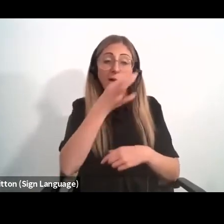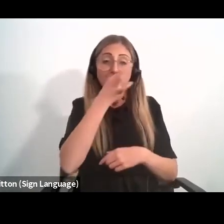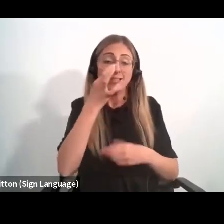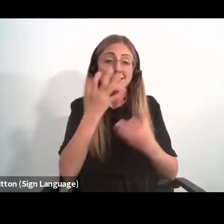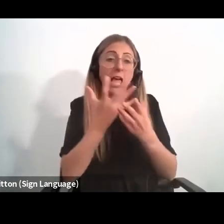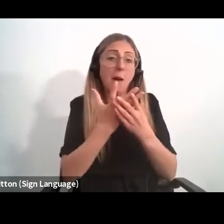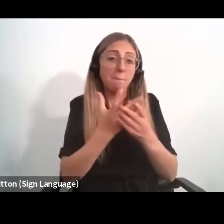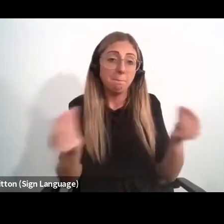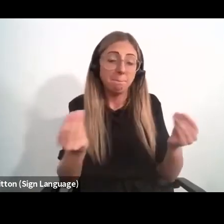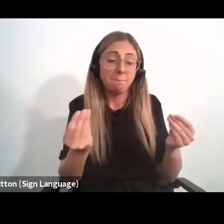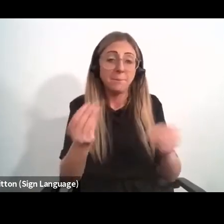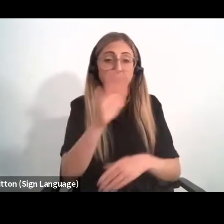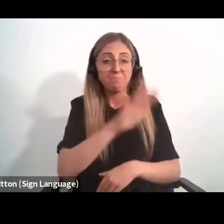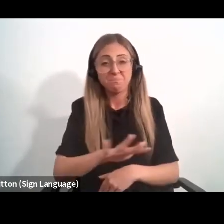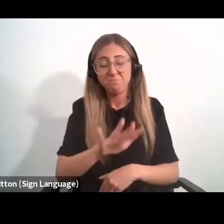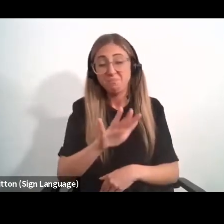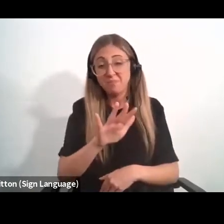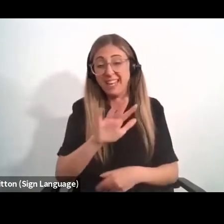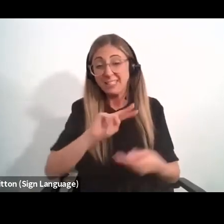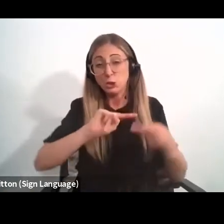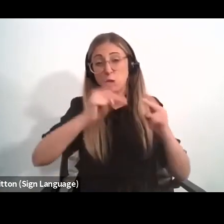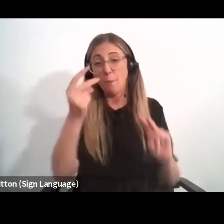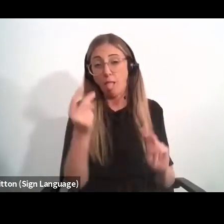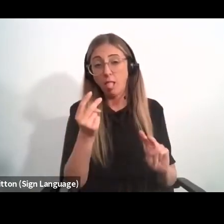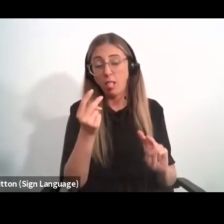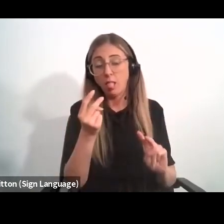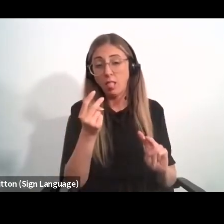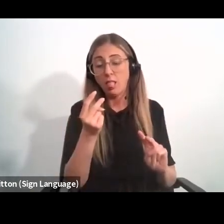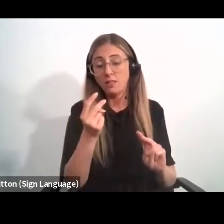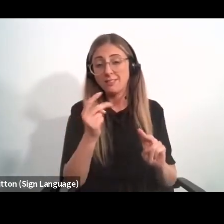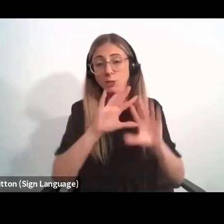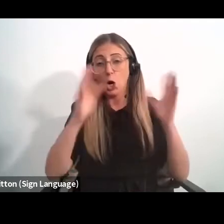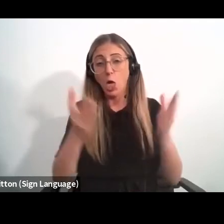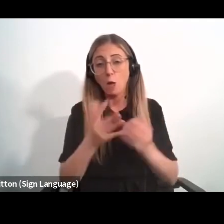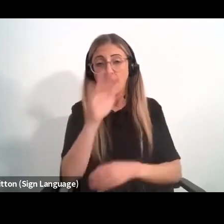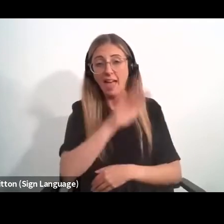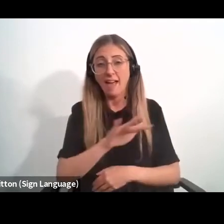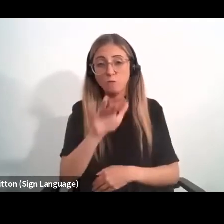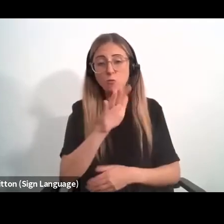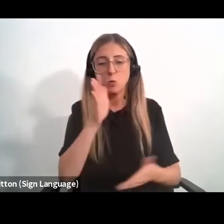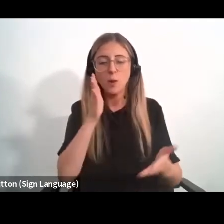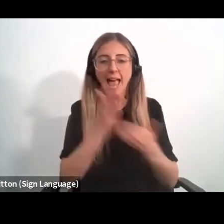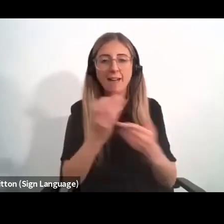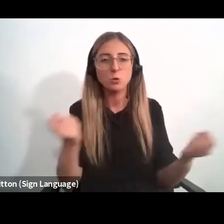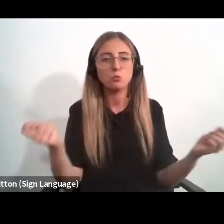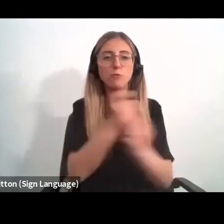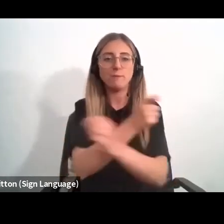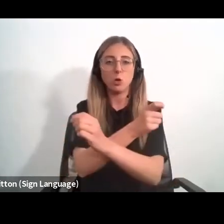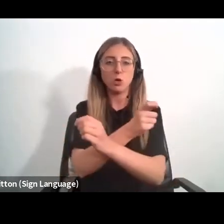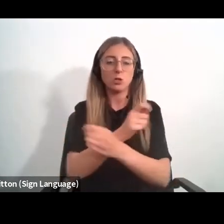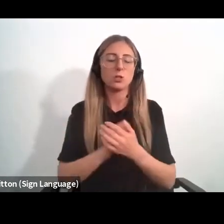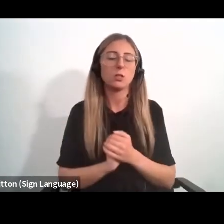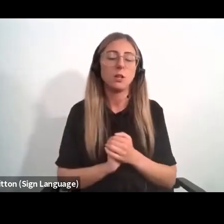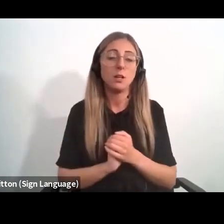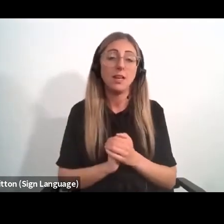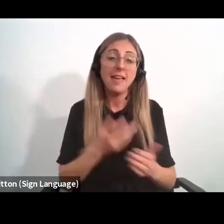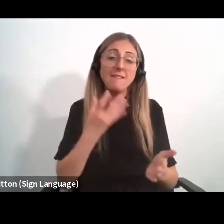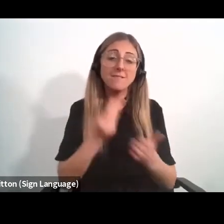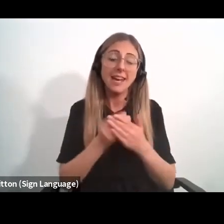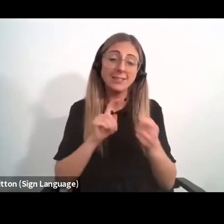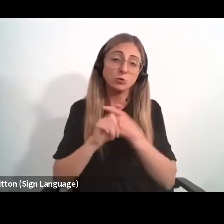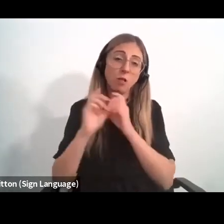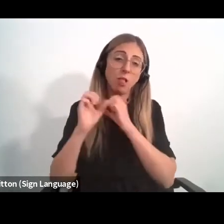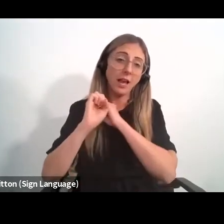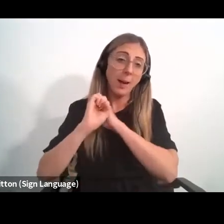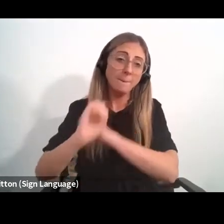on the continent is almost twice the global average, and this must be reversed. Financial commitment to